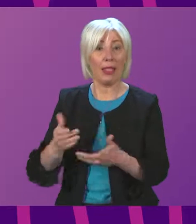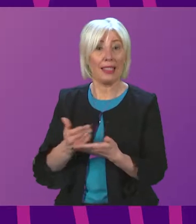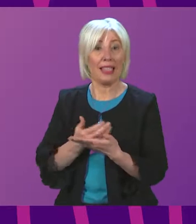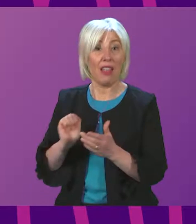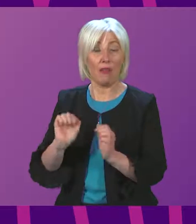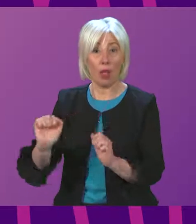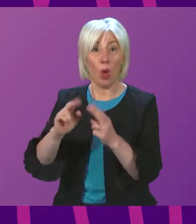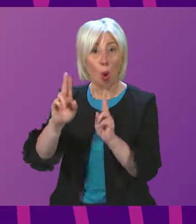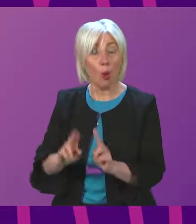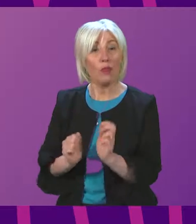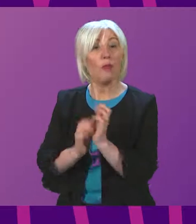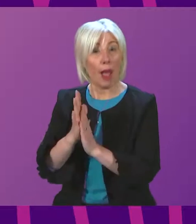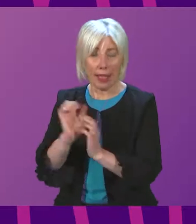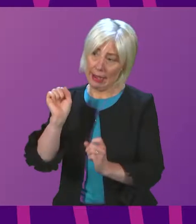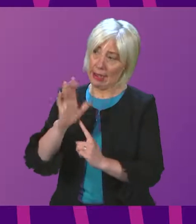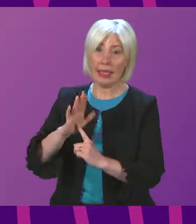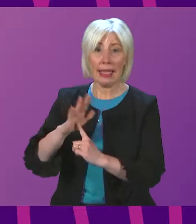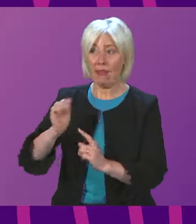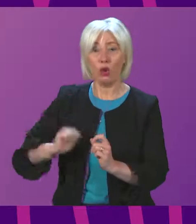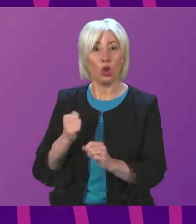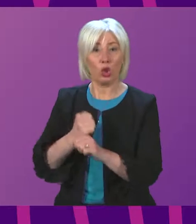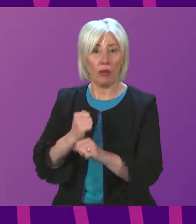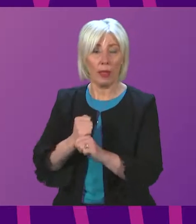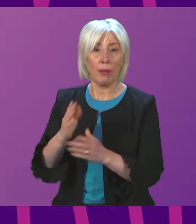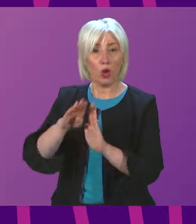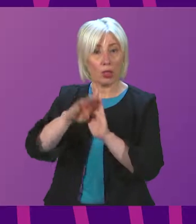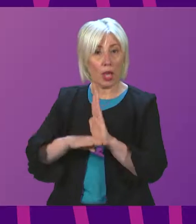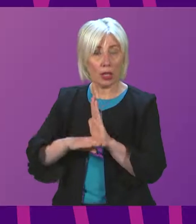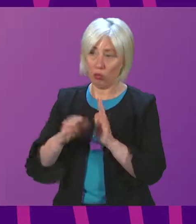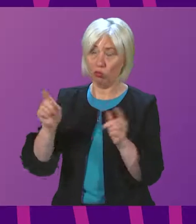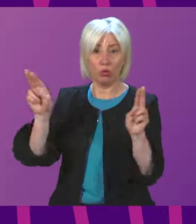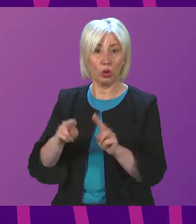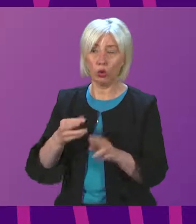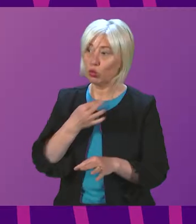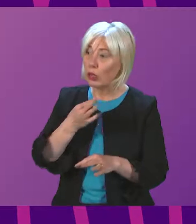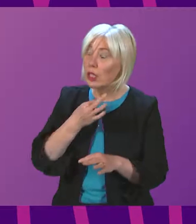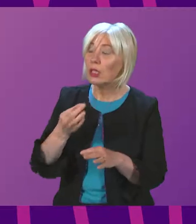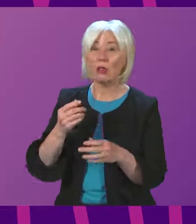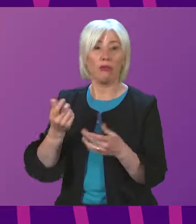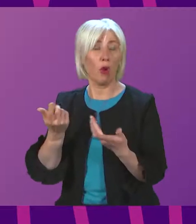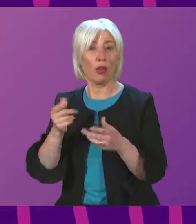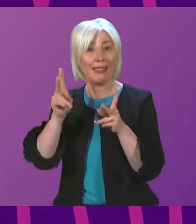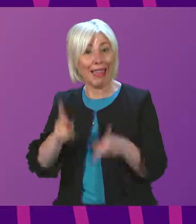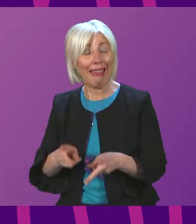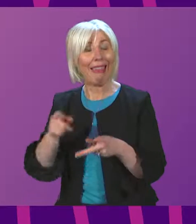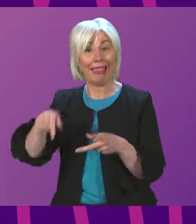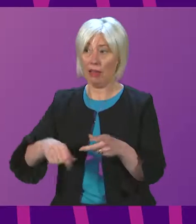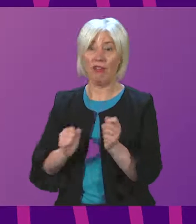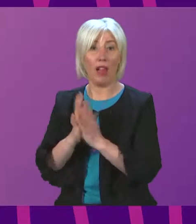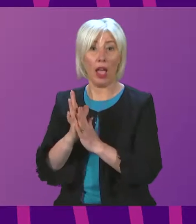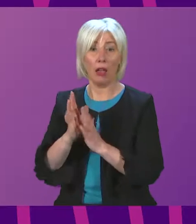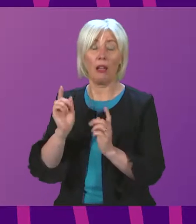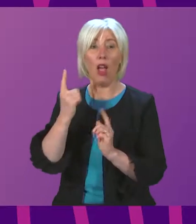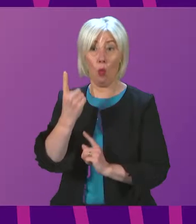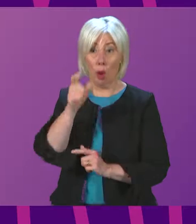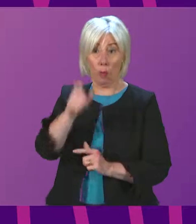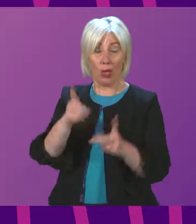priority for the Scottish Government. These improved standards will reduce the risk of injury and death in house fires. One death from fire in Scotland's homes